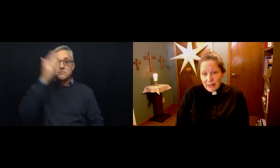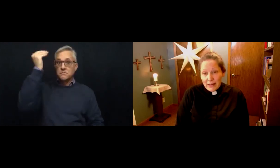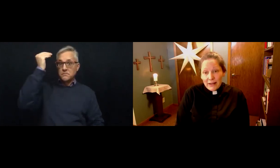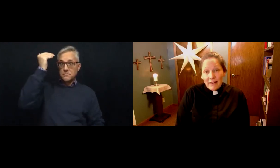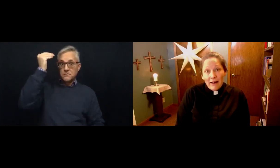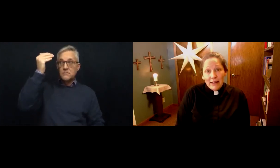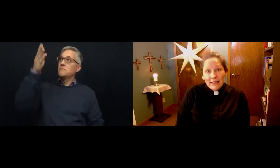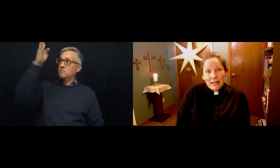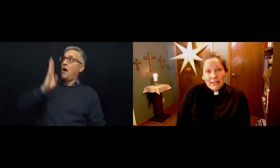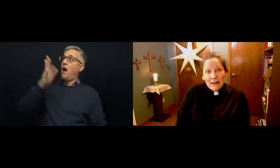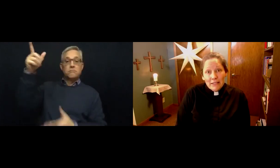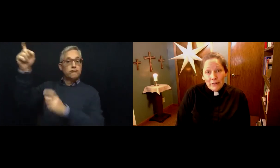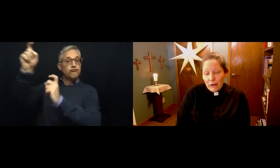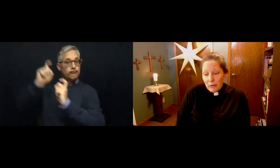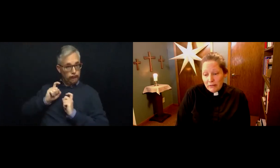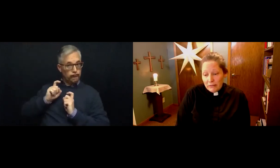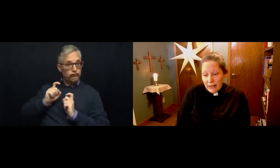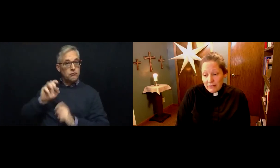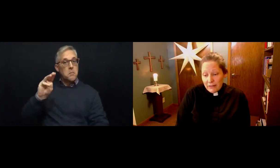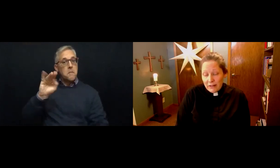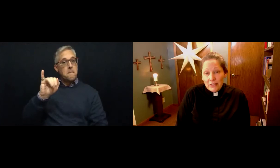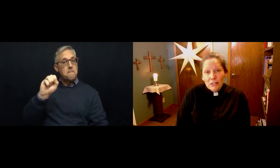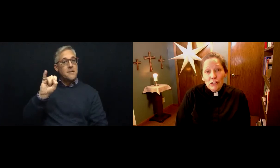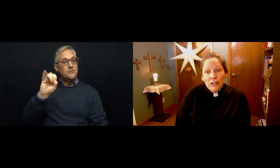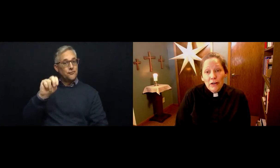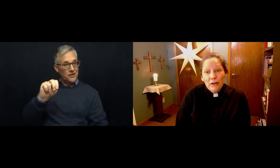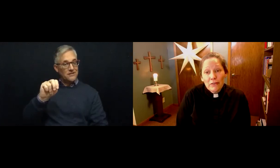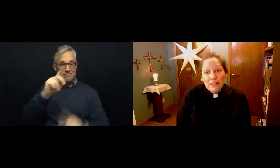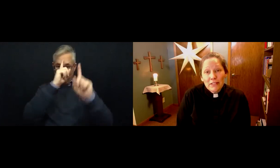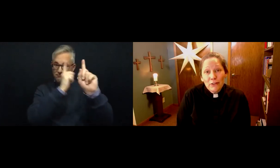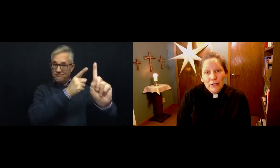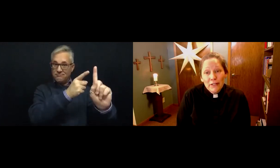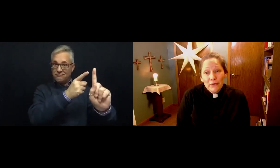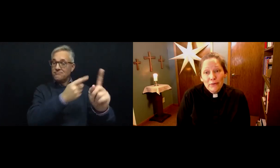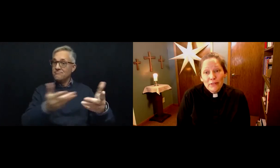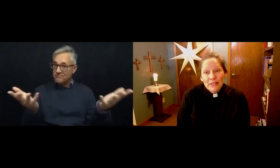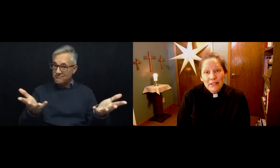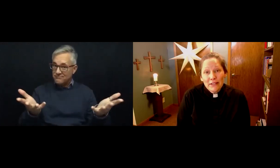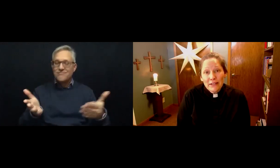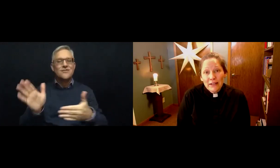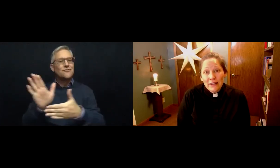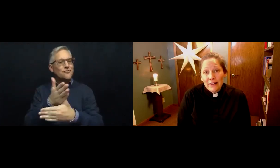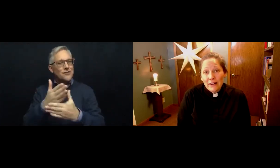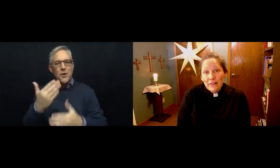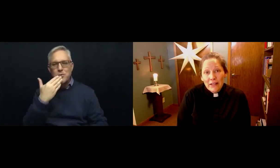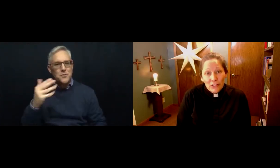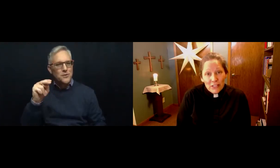God has asked us here at Bread of Light to share this good news. That Jesus